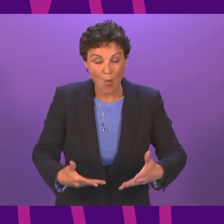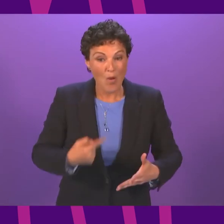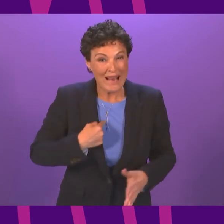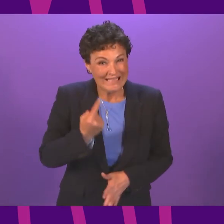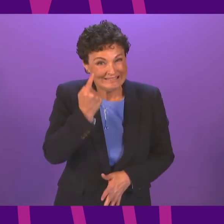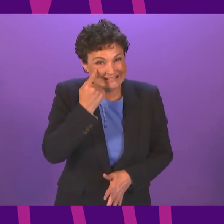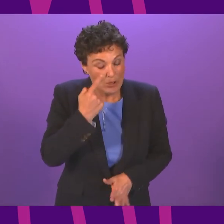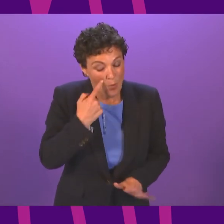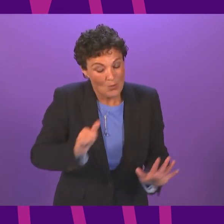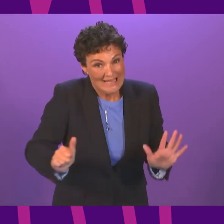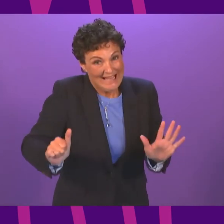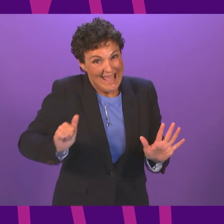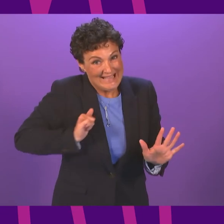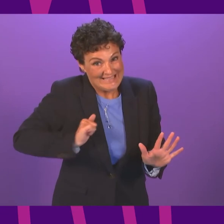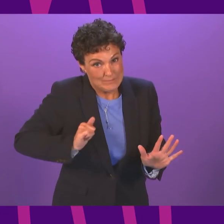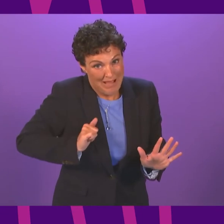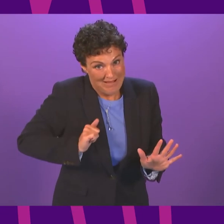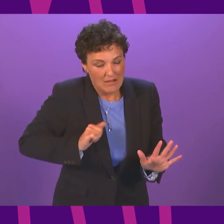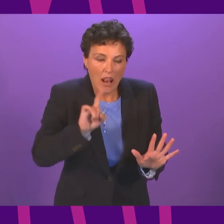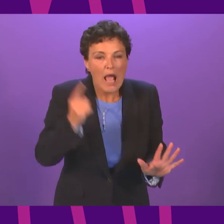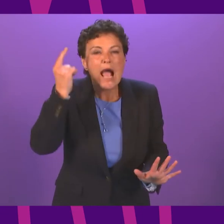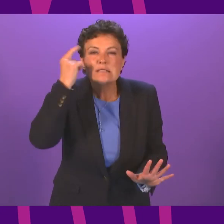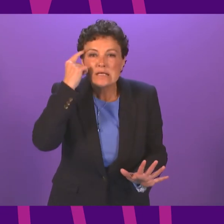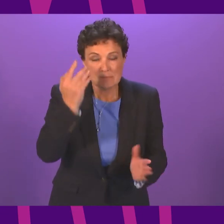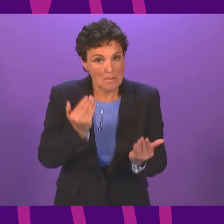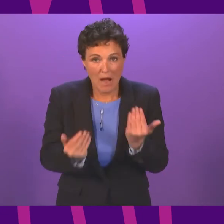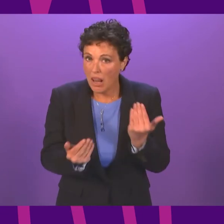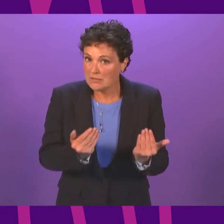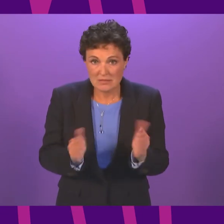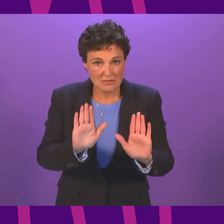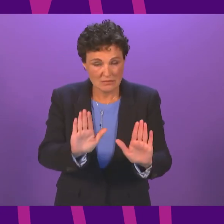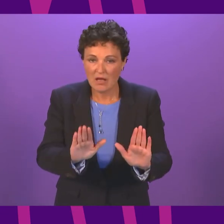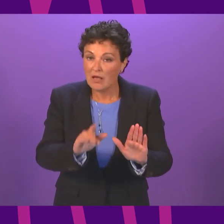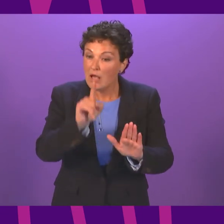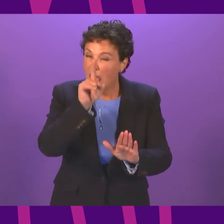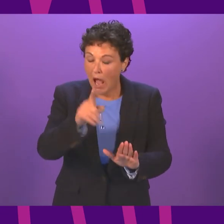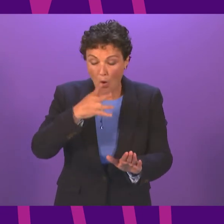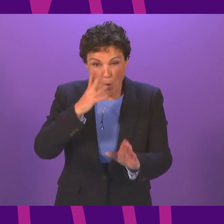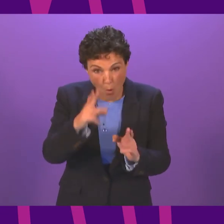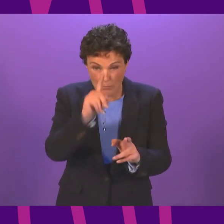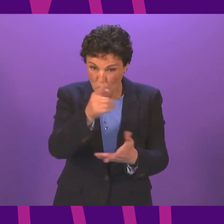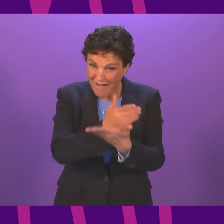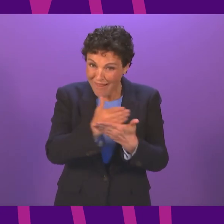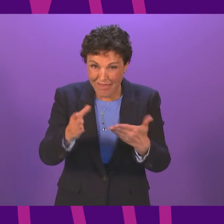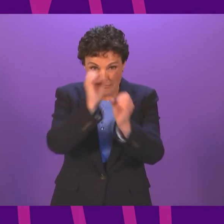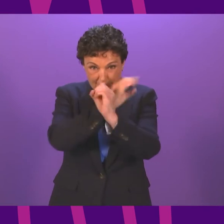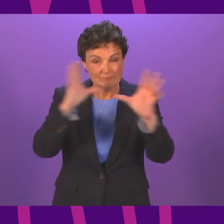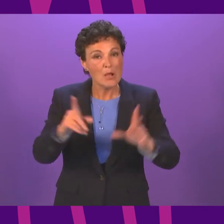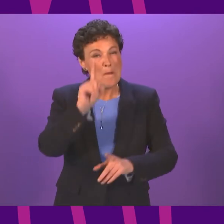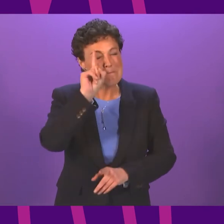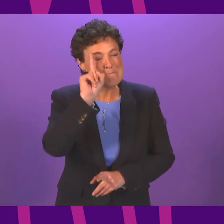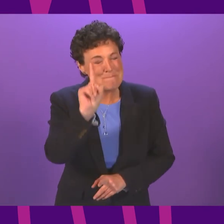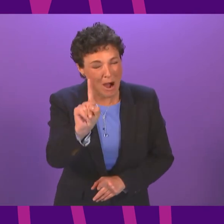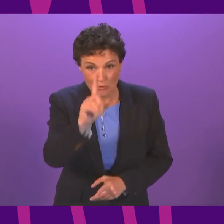stage of what is likely to strike a sensible balance. It is intended to give as much clarity as possible. However, it is